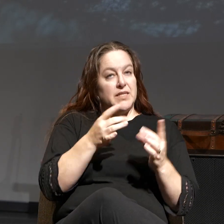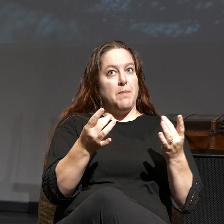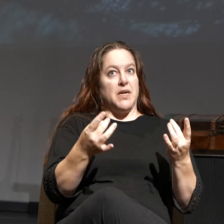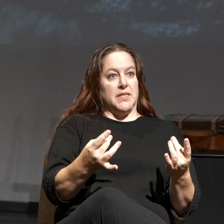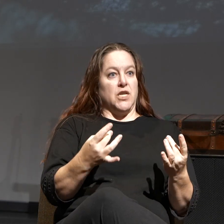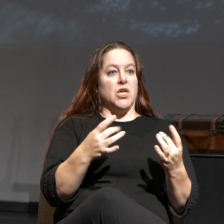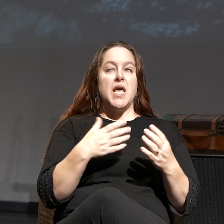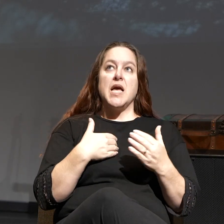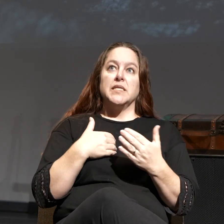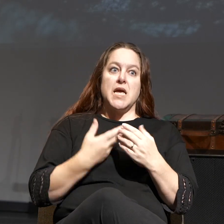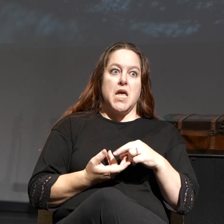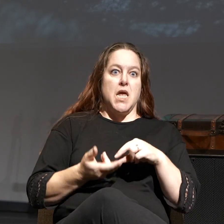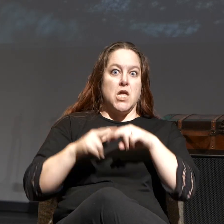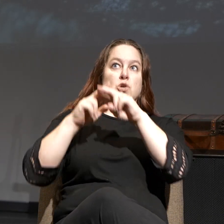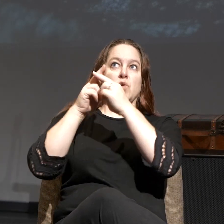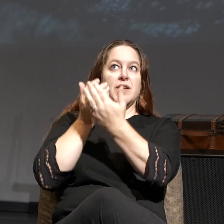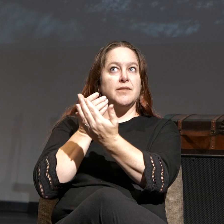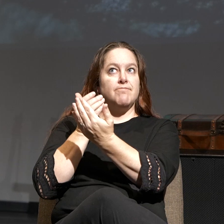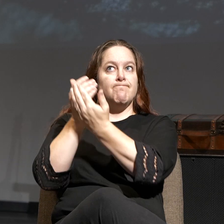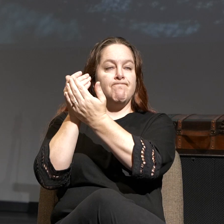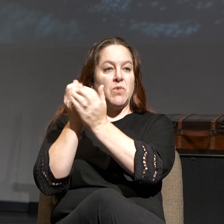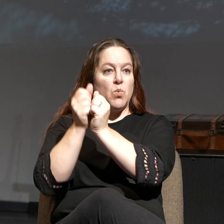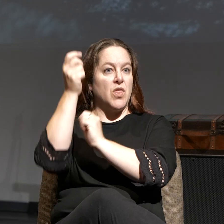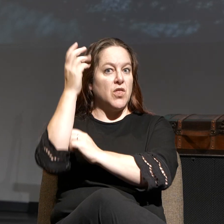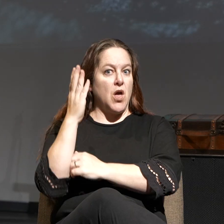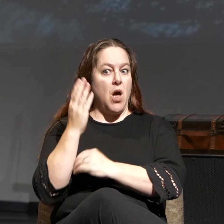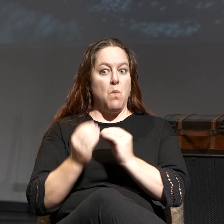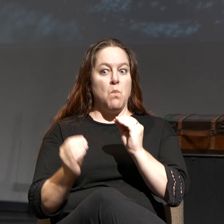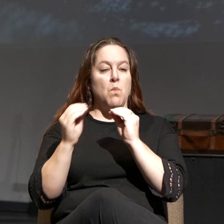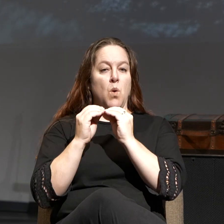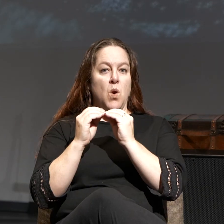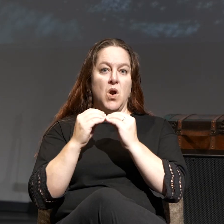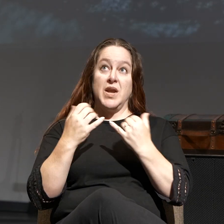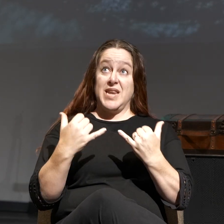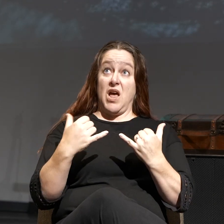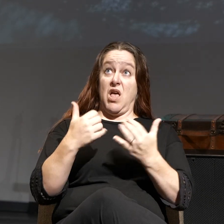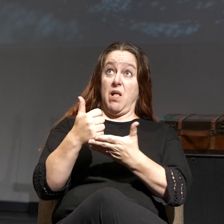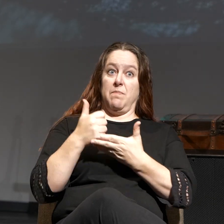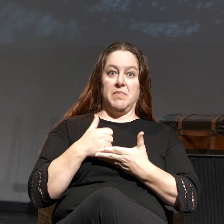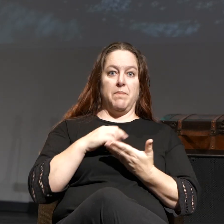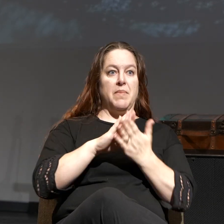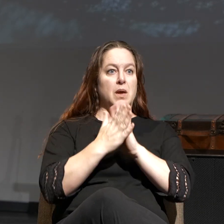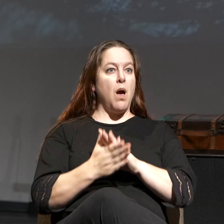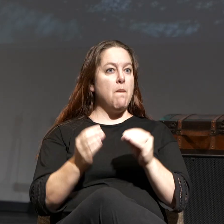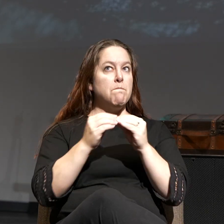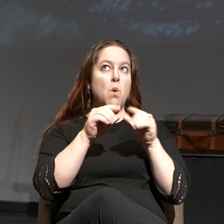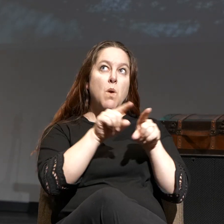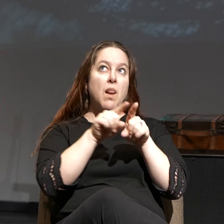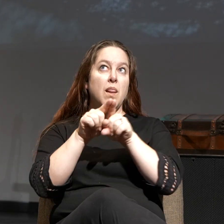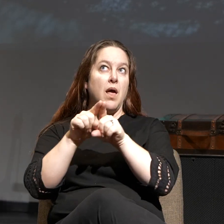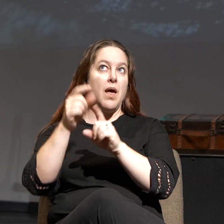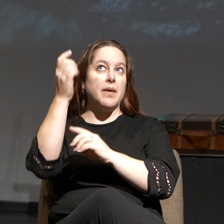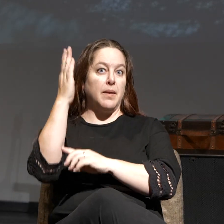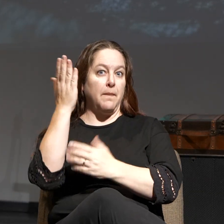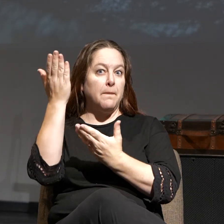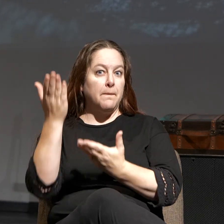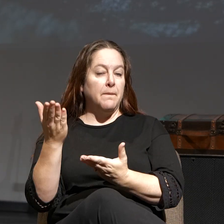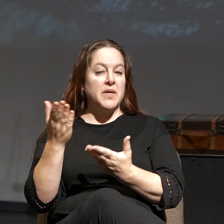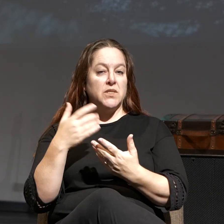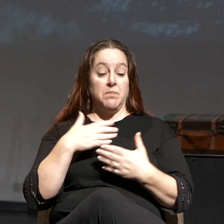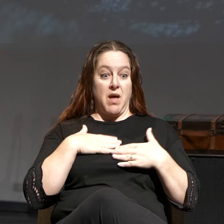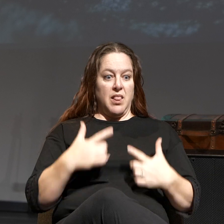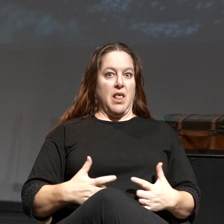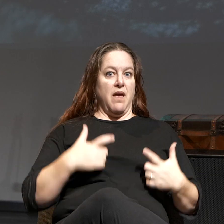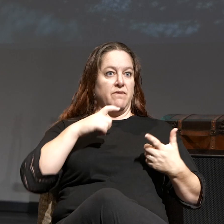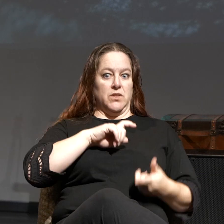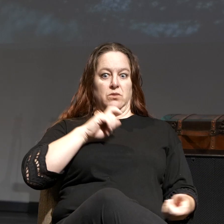with God like nothing else and has helped me to become more like Him. It's really transformed my life in phenomenal ways